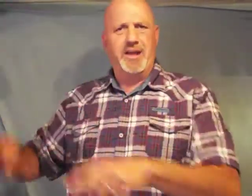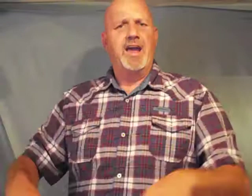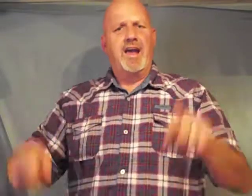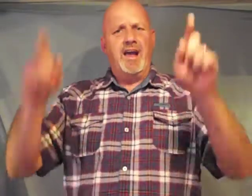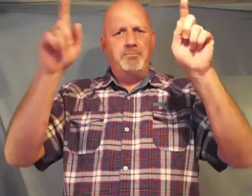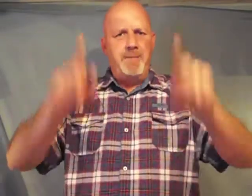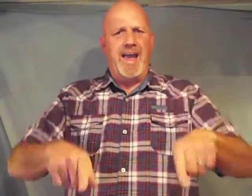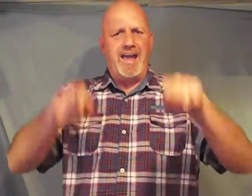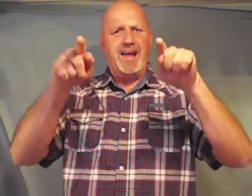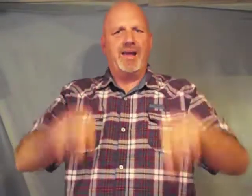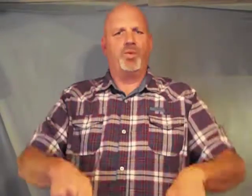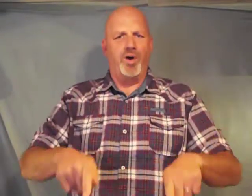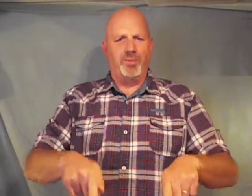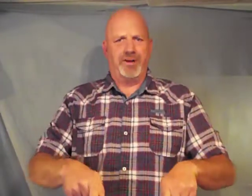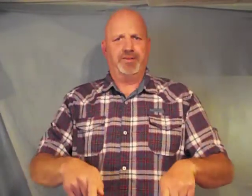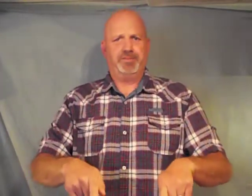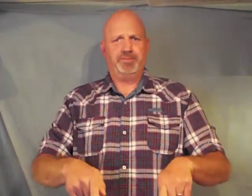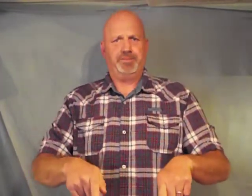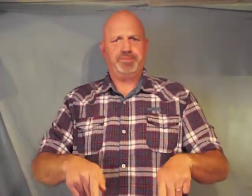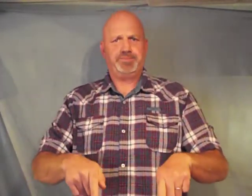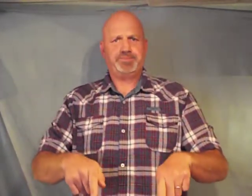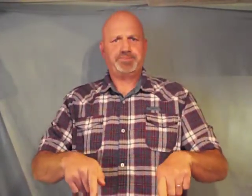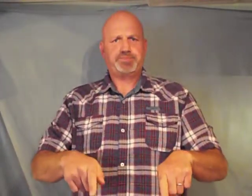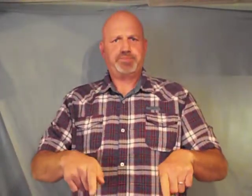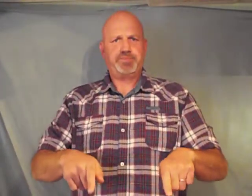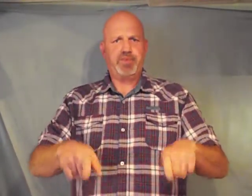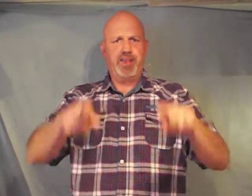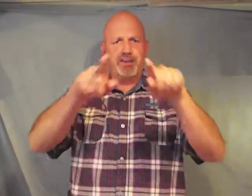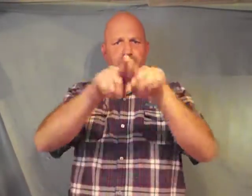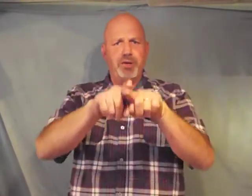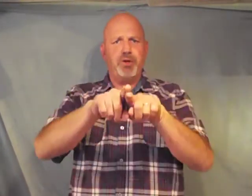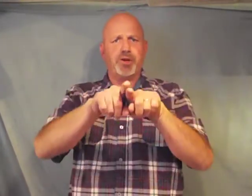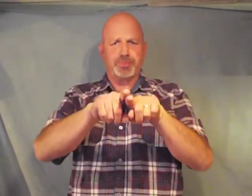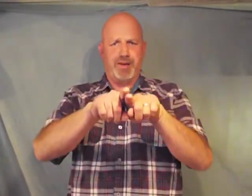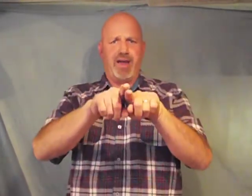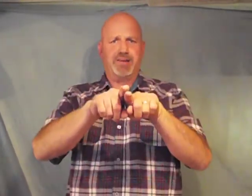man and woman is what multiplies